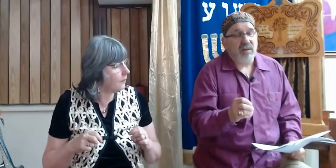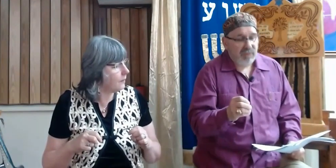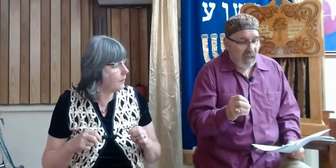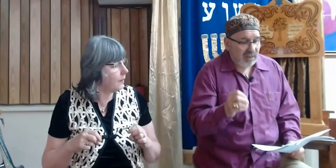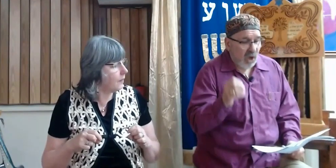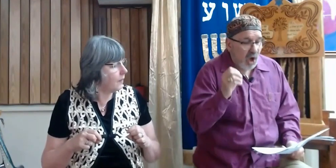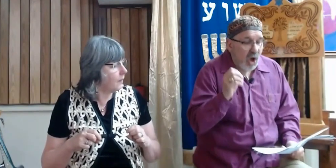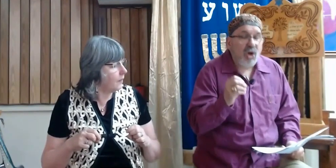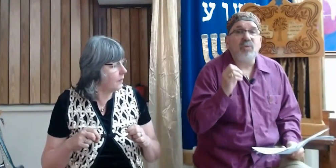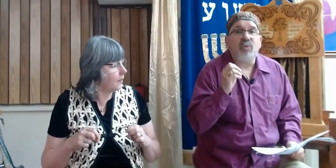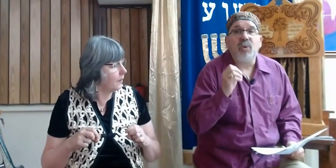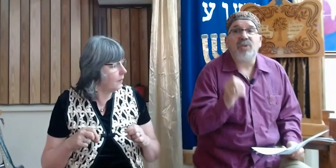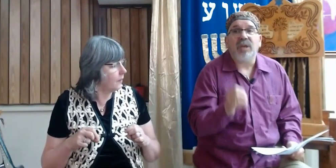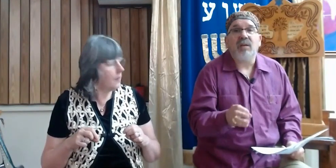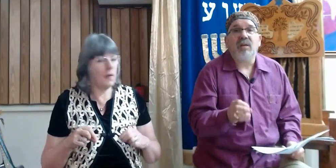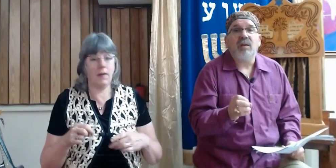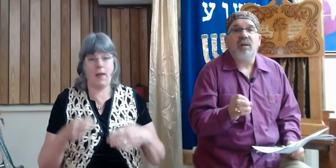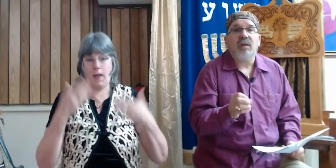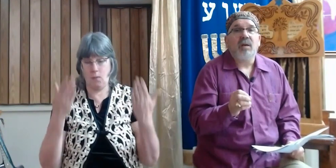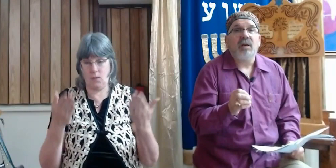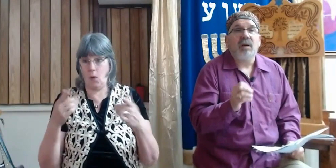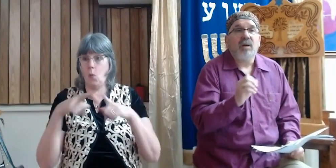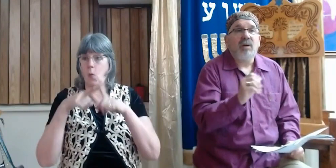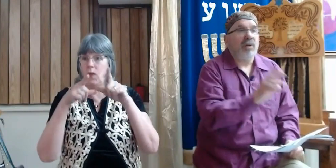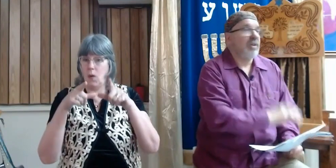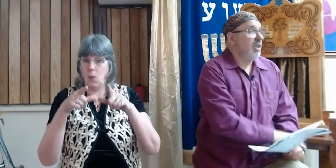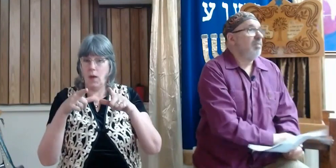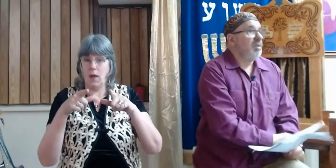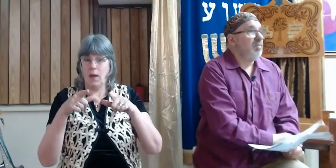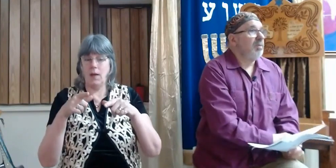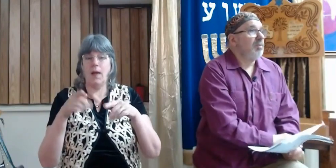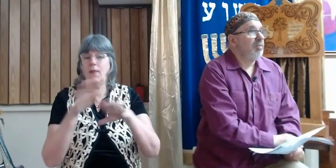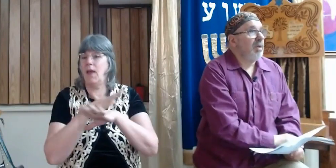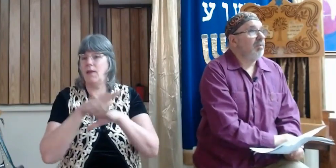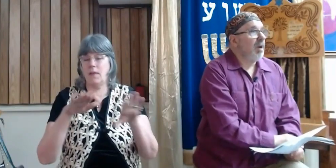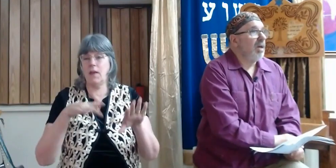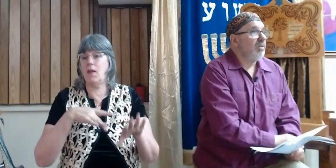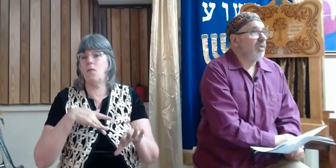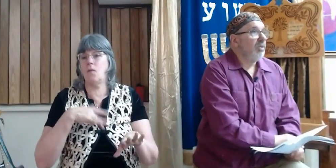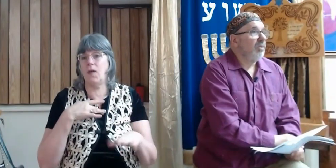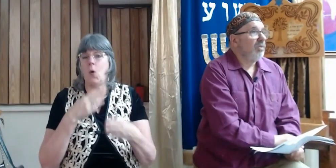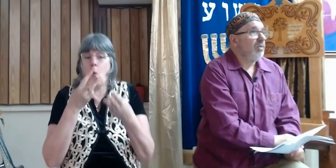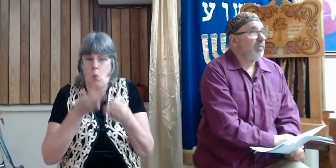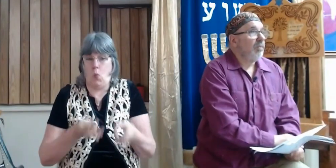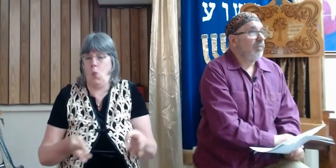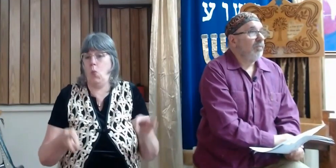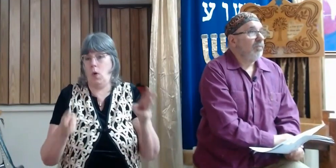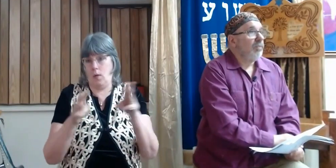themselves as unworthy of Hashem's big price.